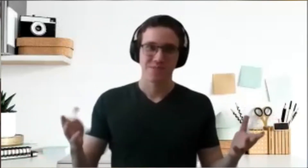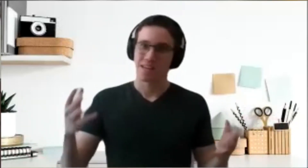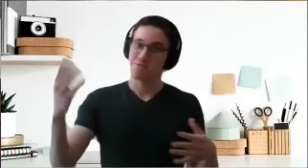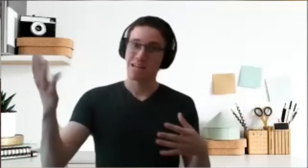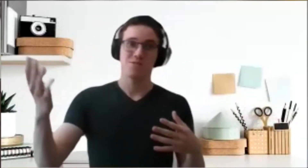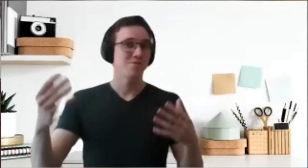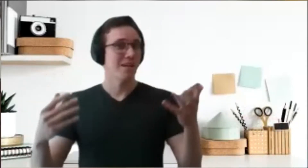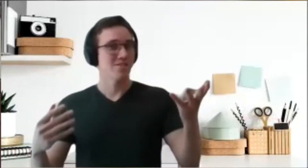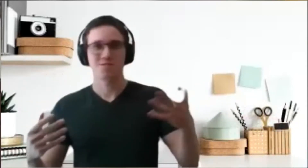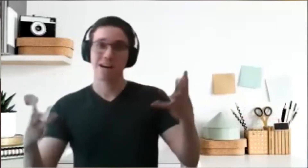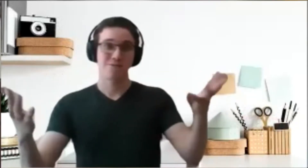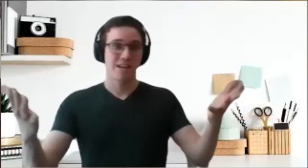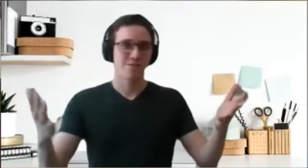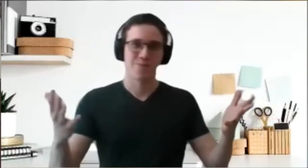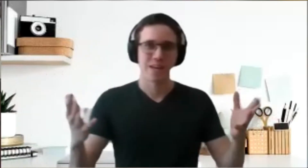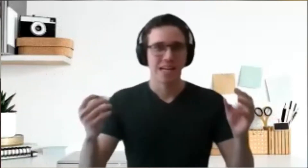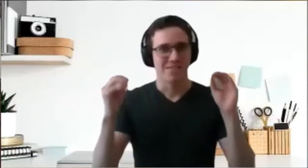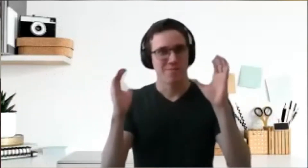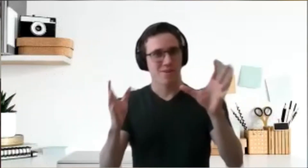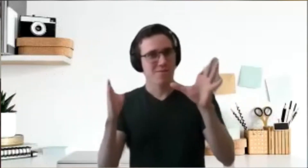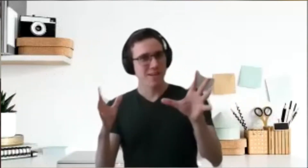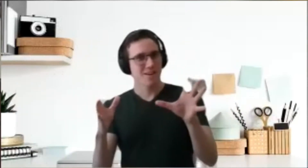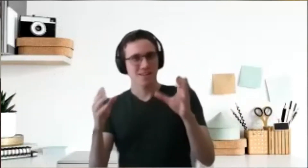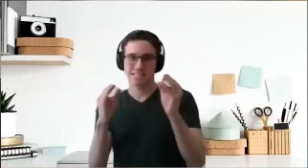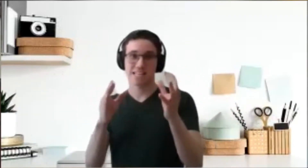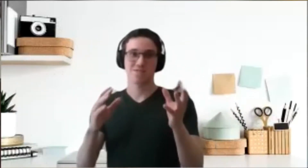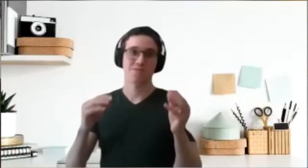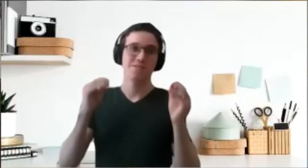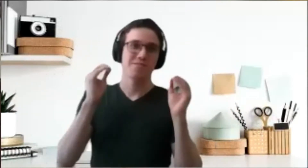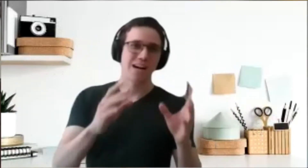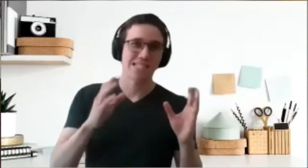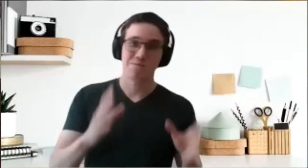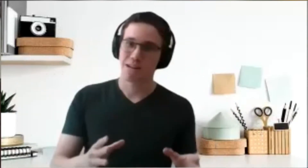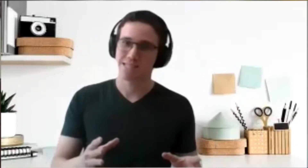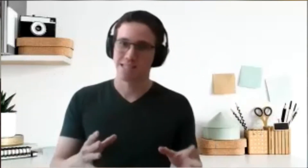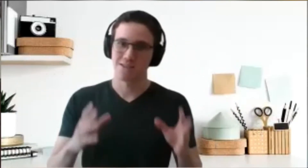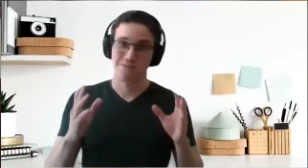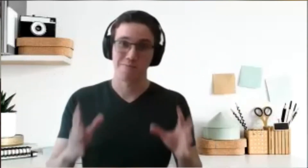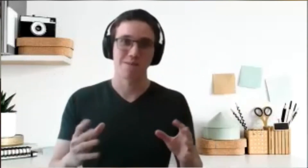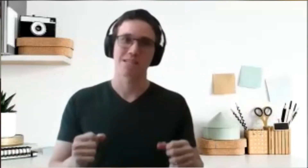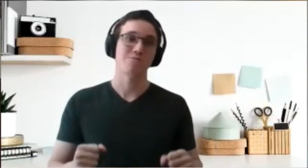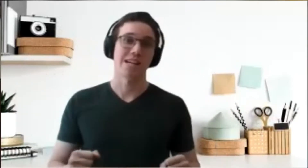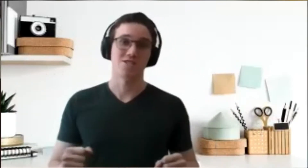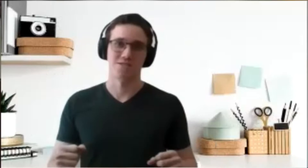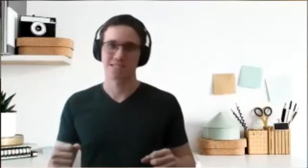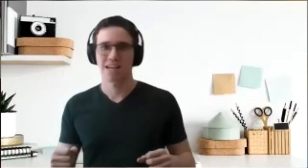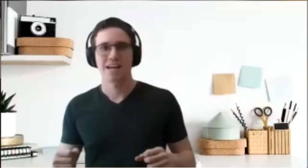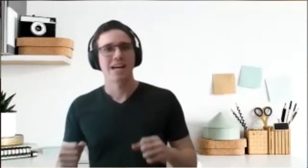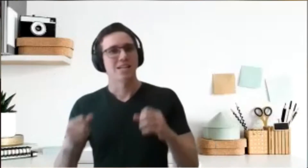You might know, you might not know, I'll tell you. The VP of PR stands for Vice President of Public Relations and